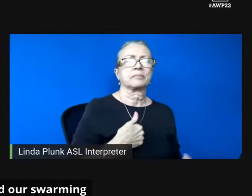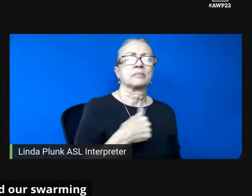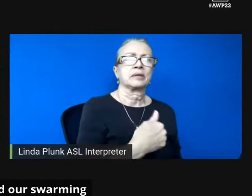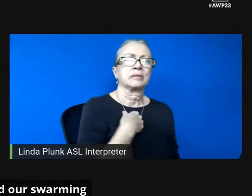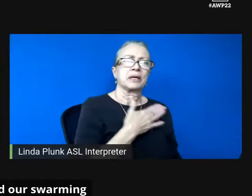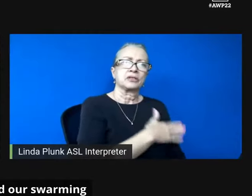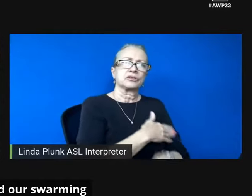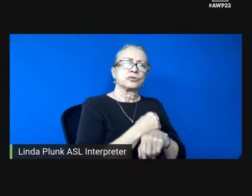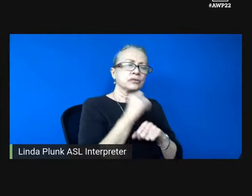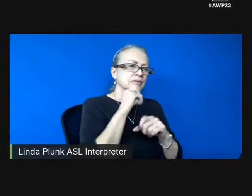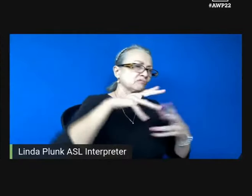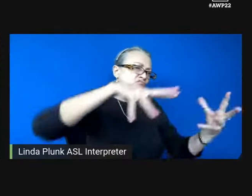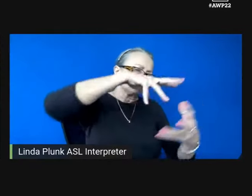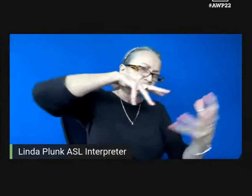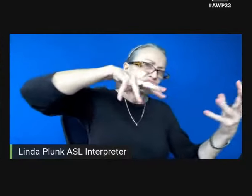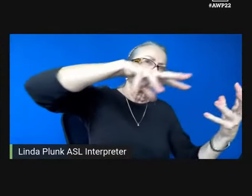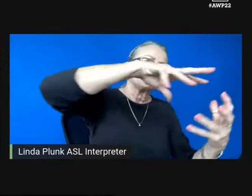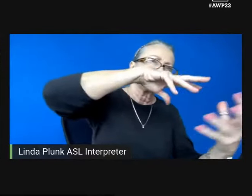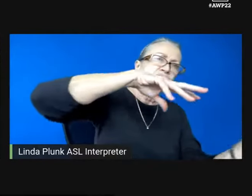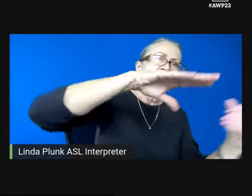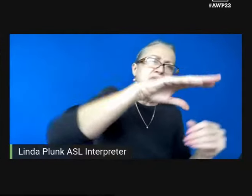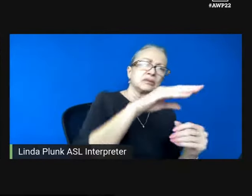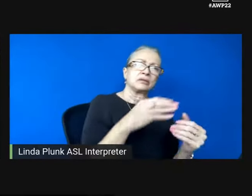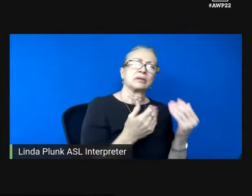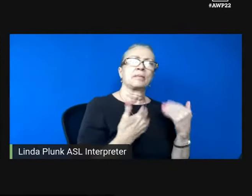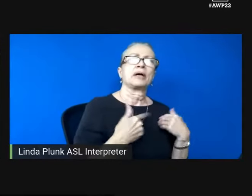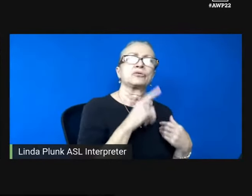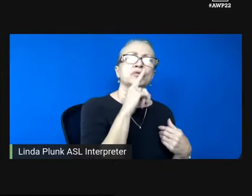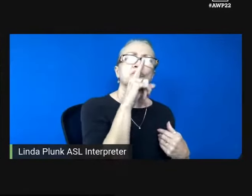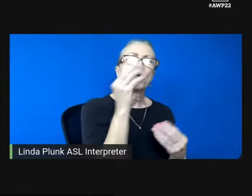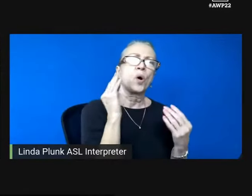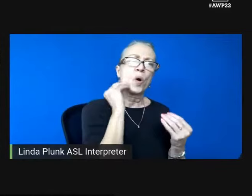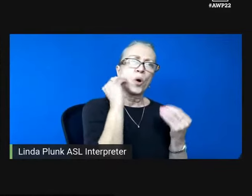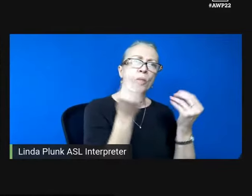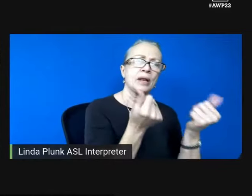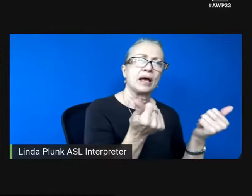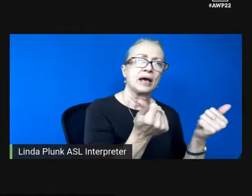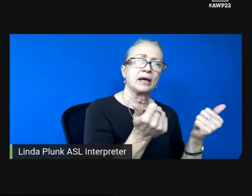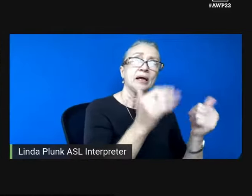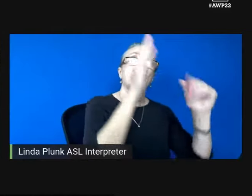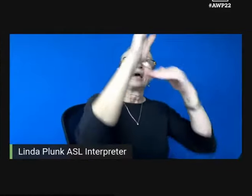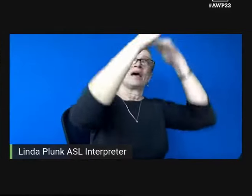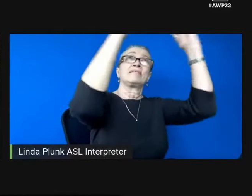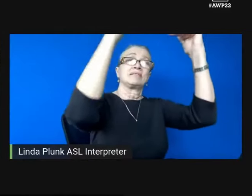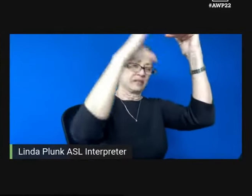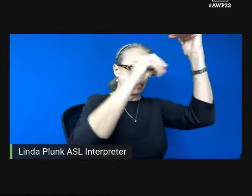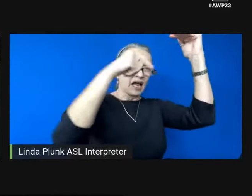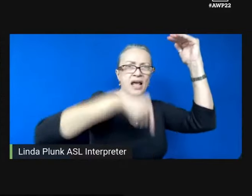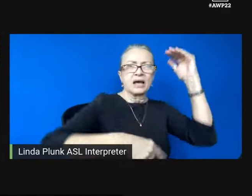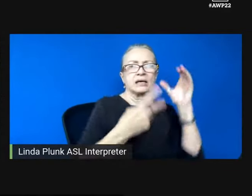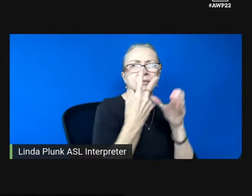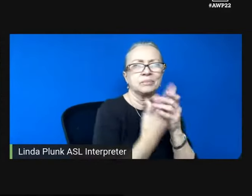of my true homeland heaven and hell are the same empire half